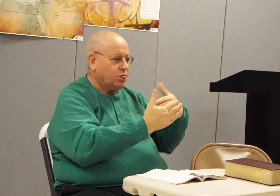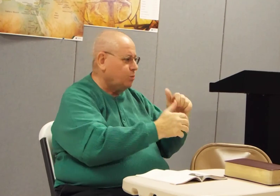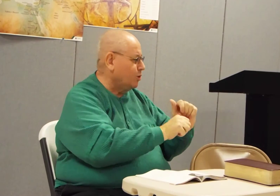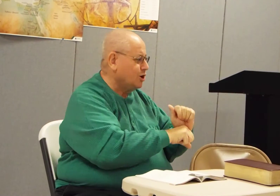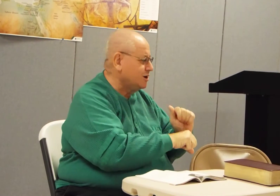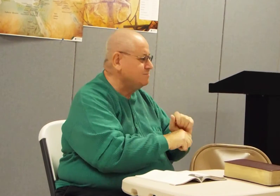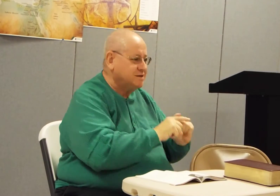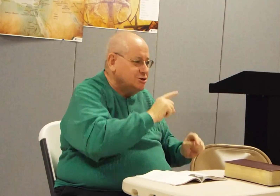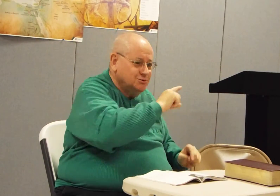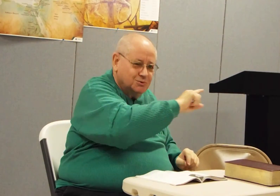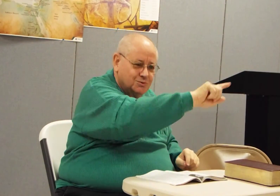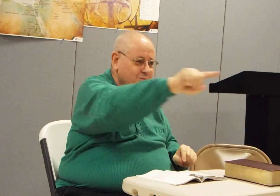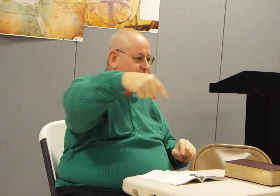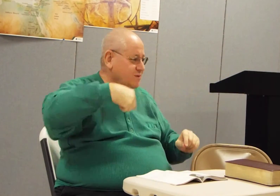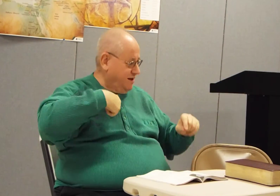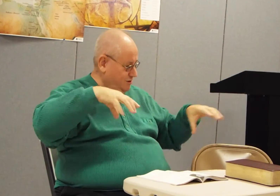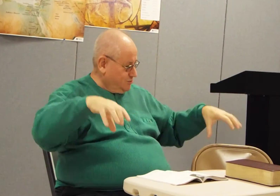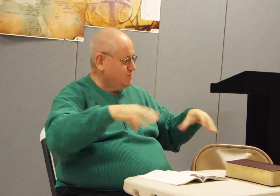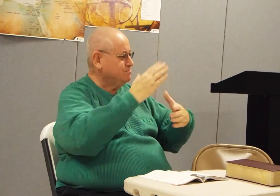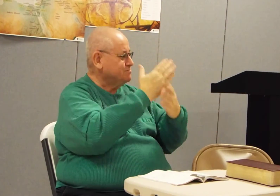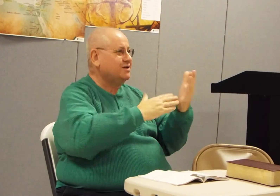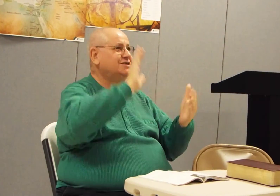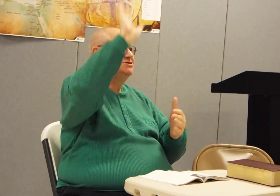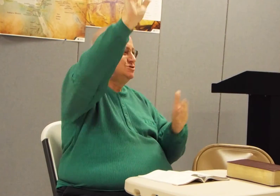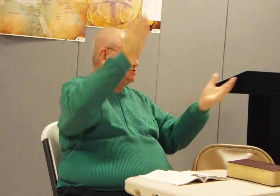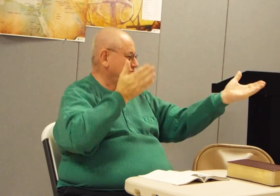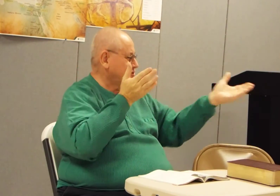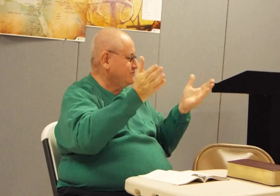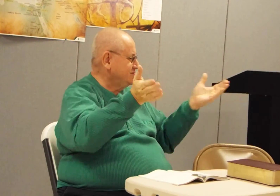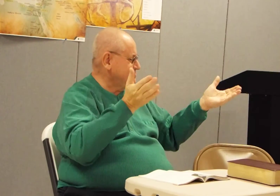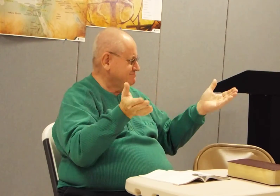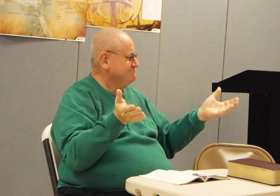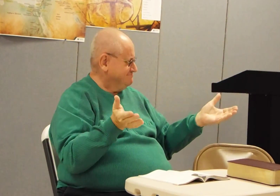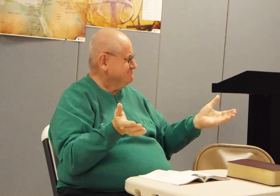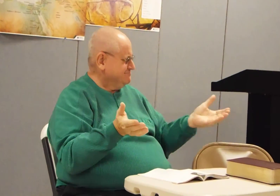You know, we don't have to do all of the work. We each do our part for his service.